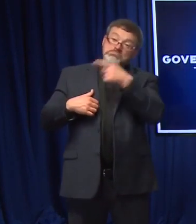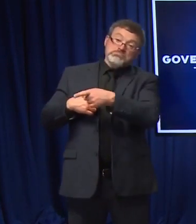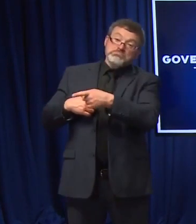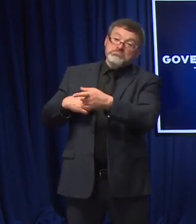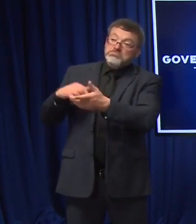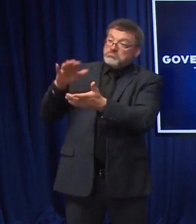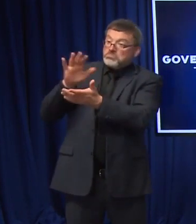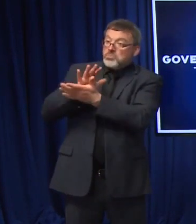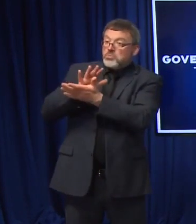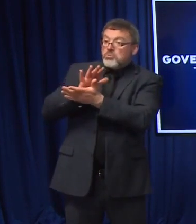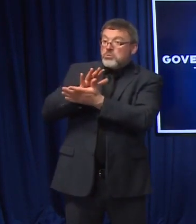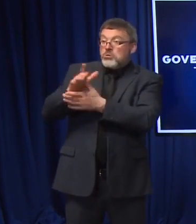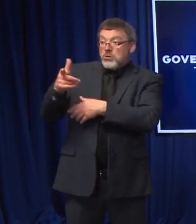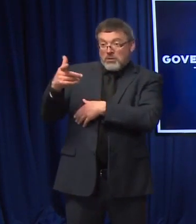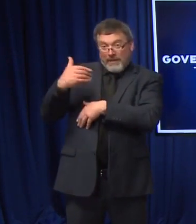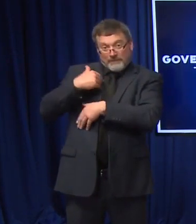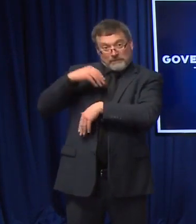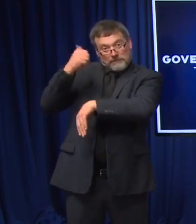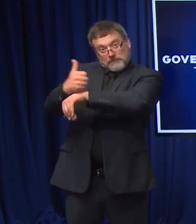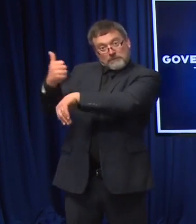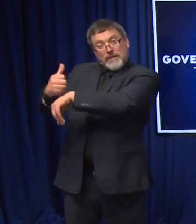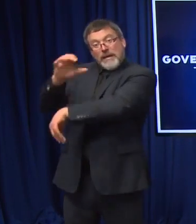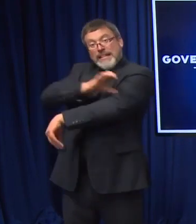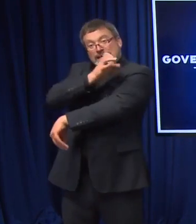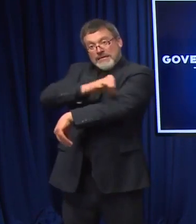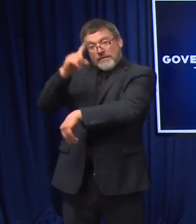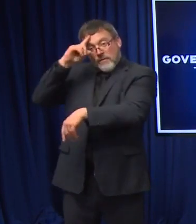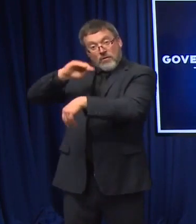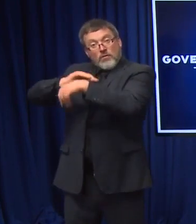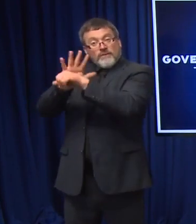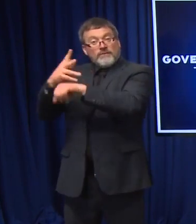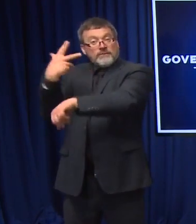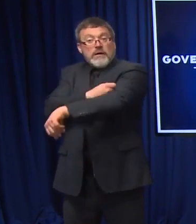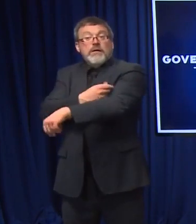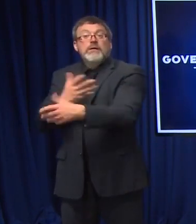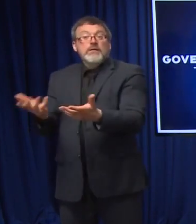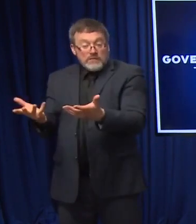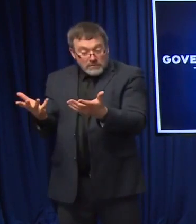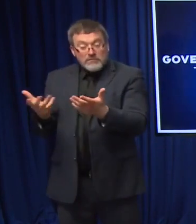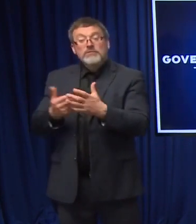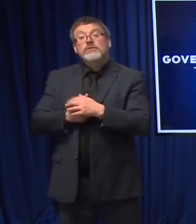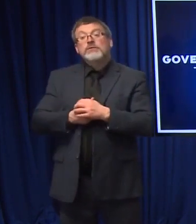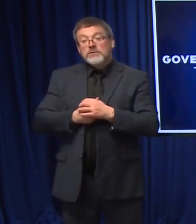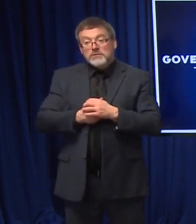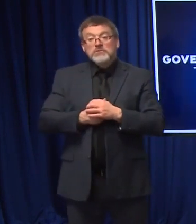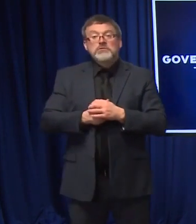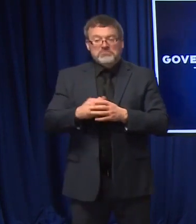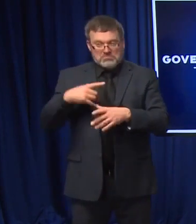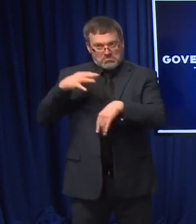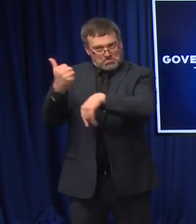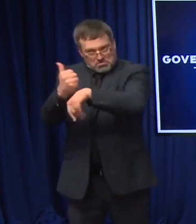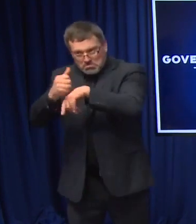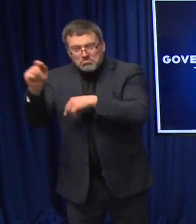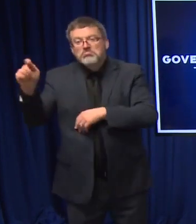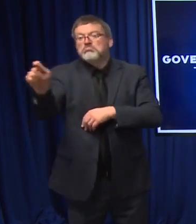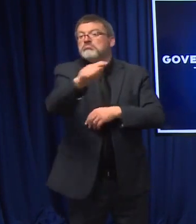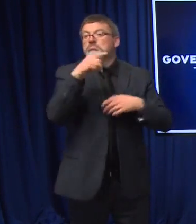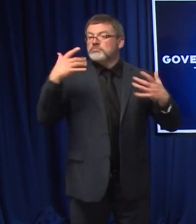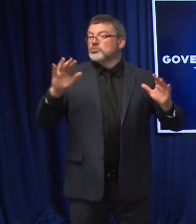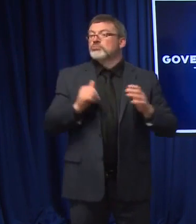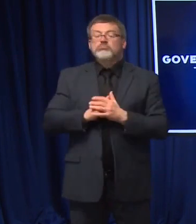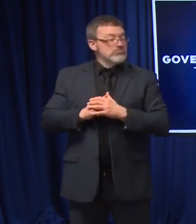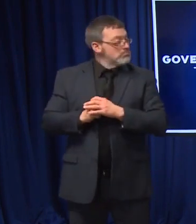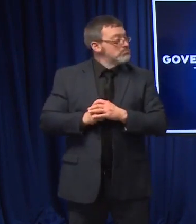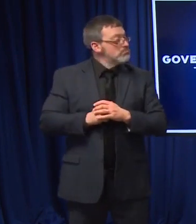where the public health networks, the vaccinators are going into schools, setting up vaccine clinics and making vaccine available